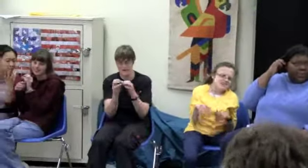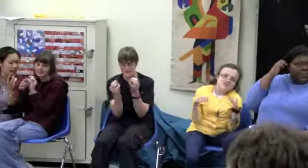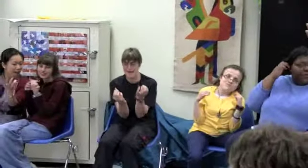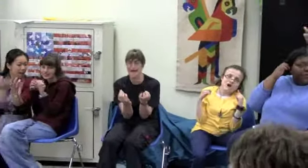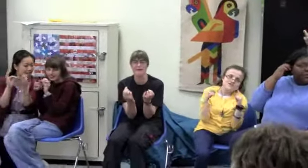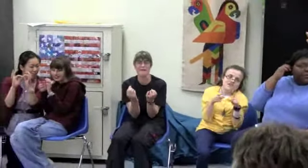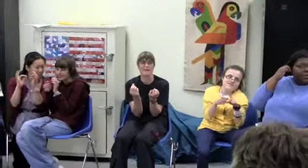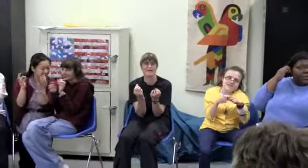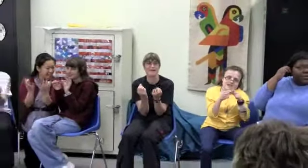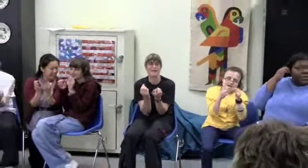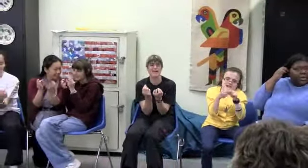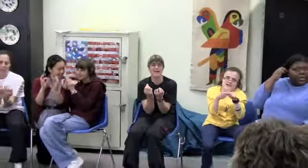family.